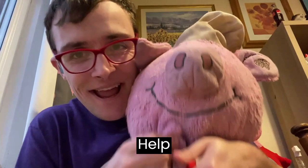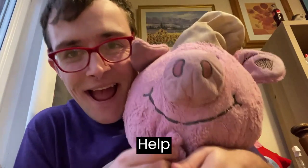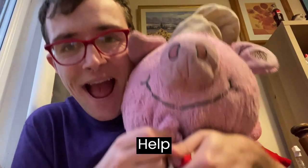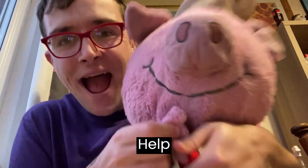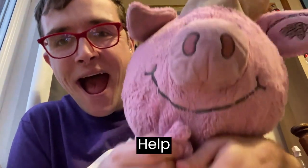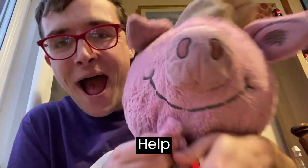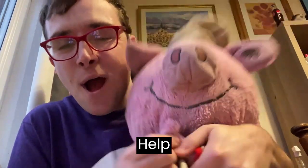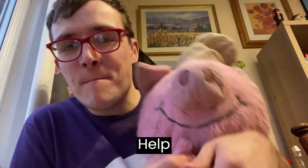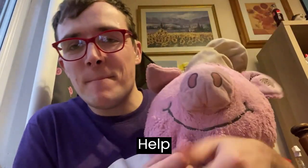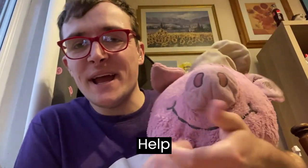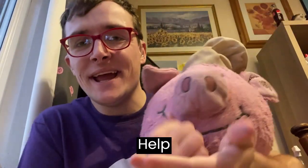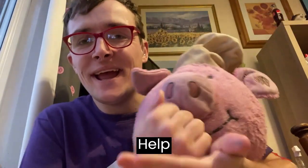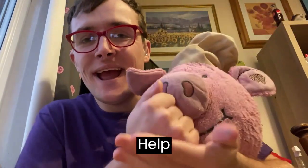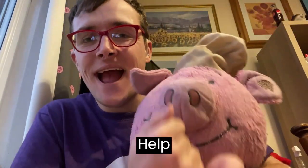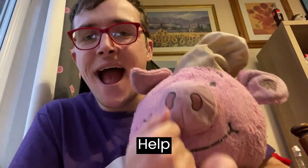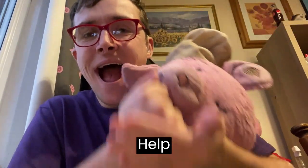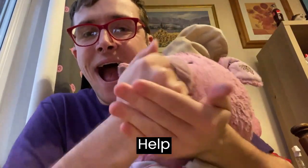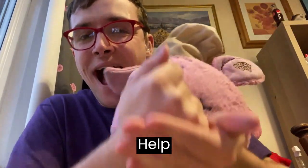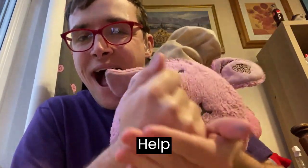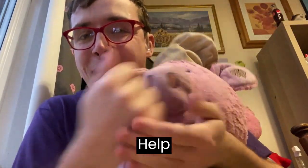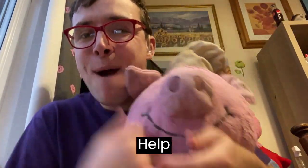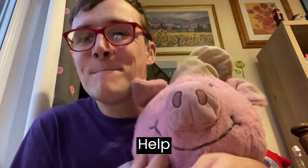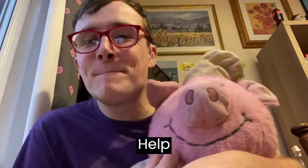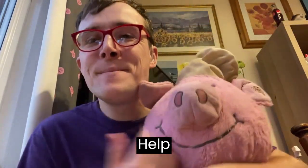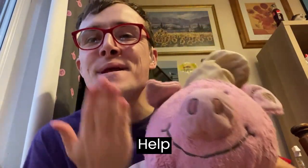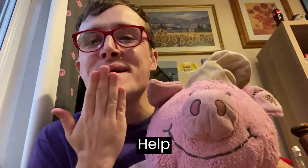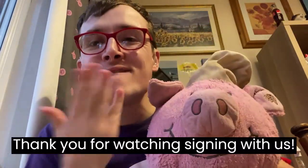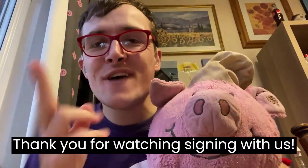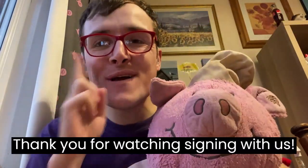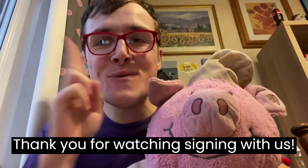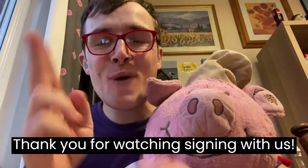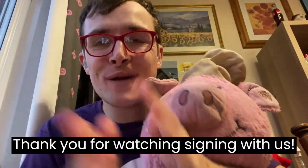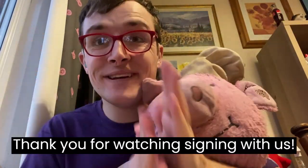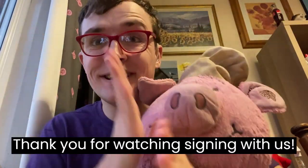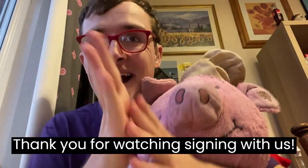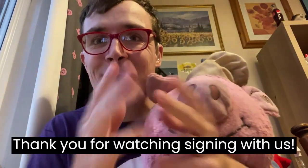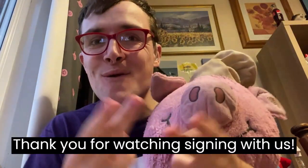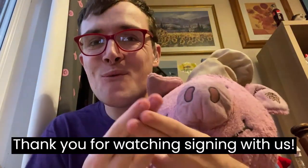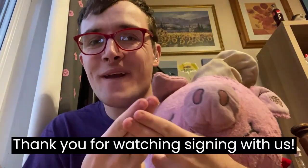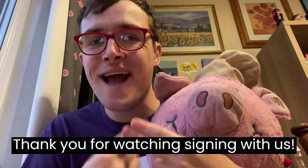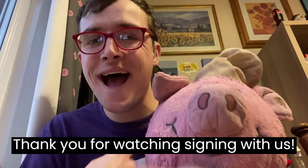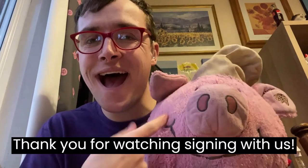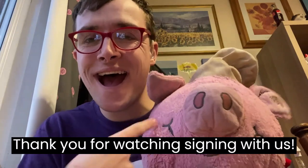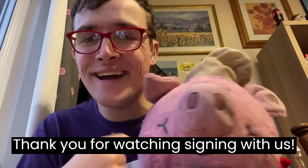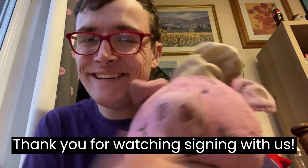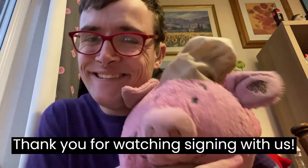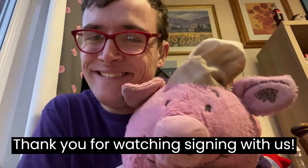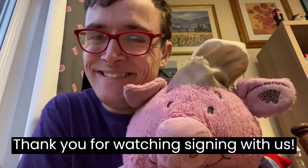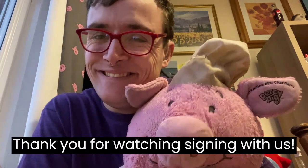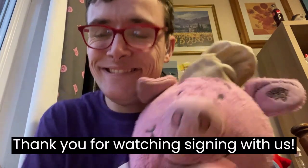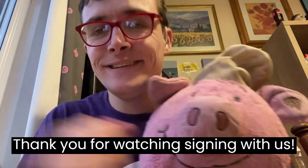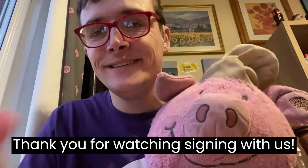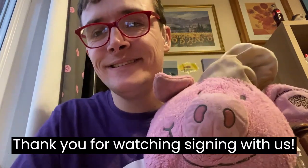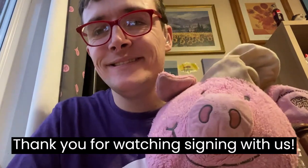Help. Help. Thank you guys we have. Bye. Bye. Bye.